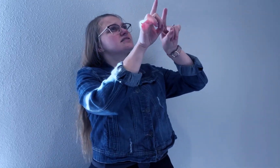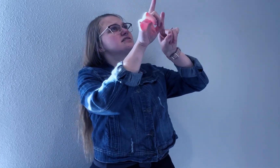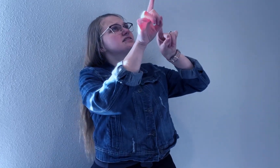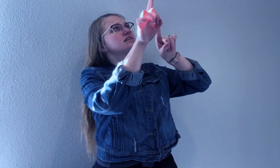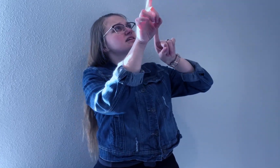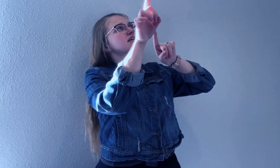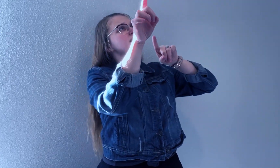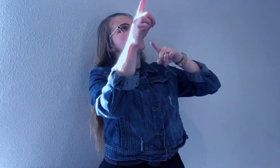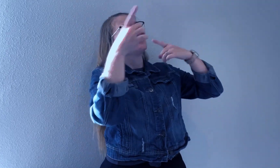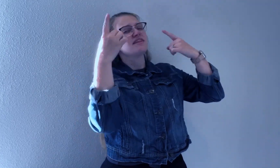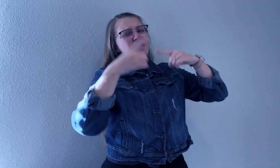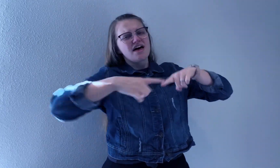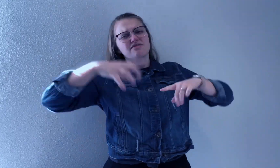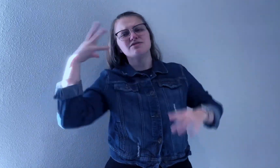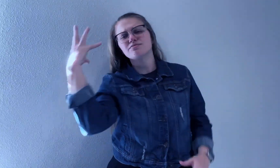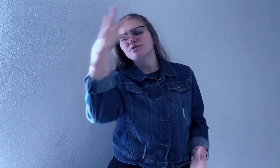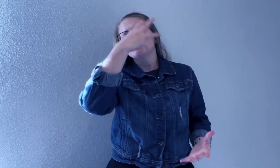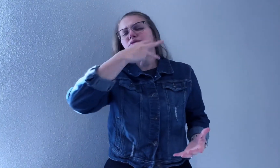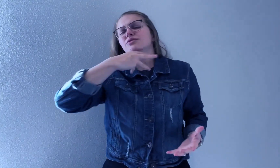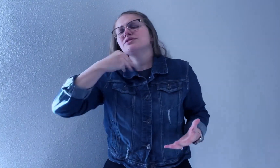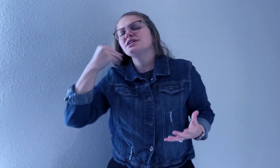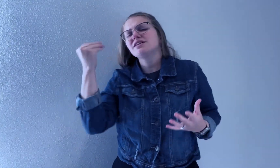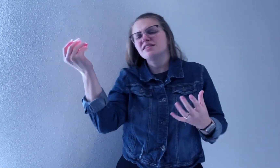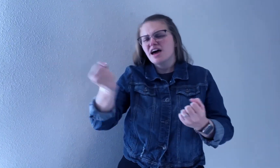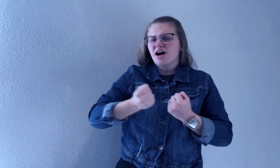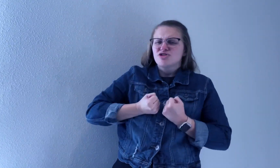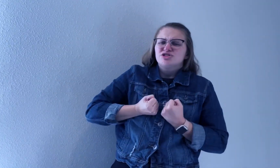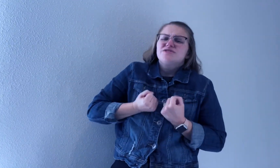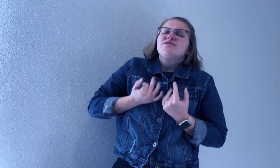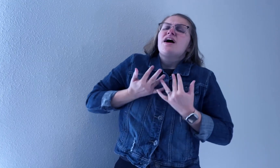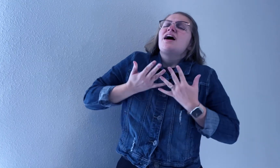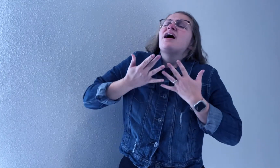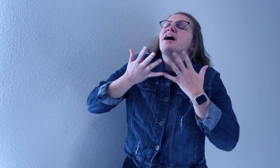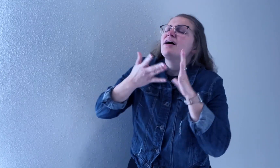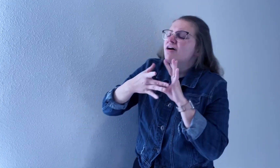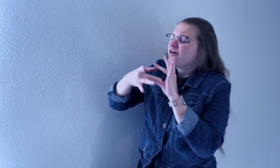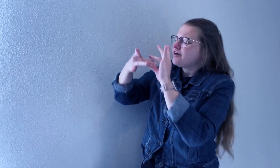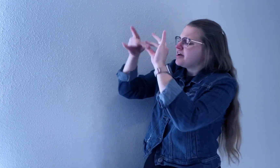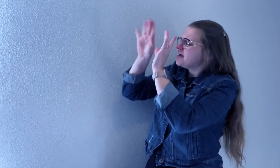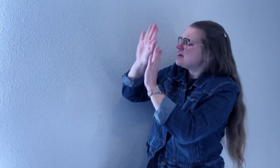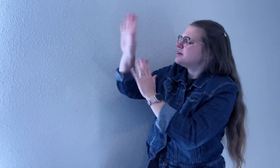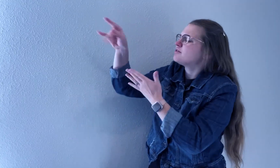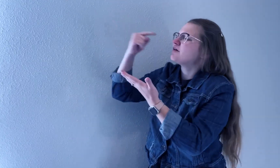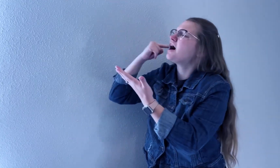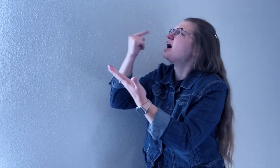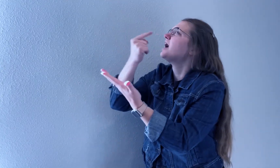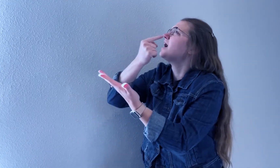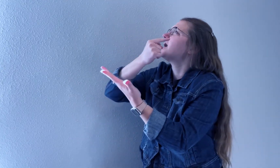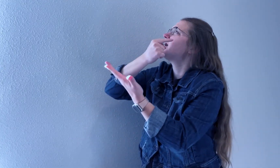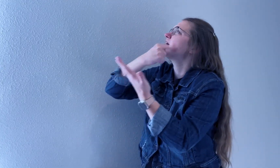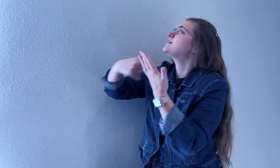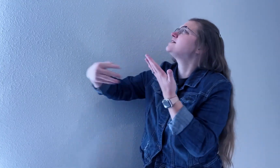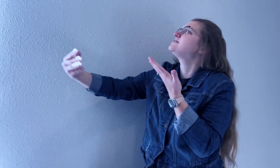There is beauty, there is fire in your eyes